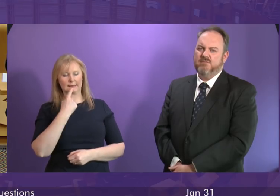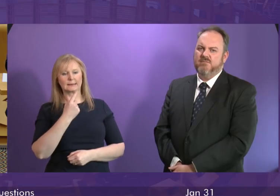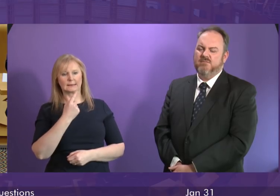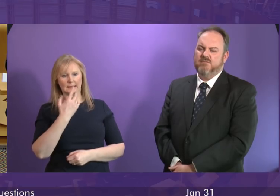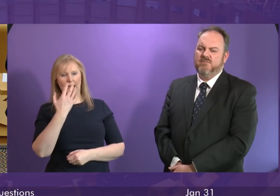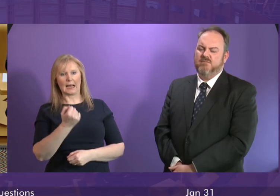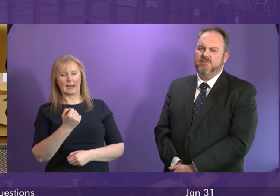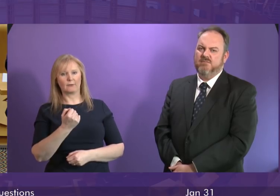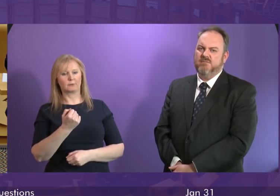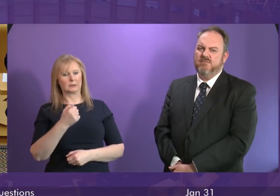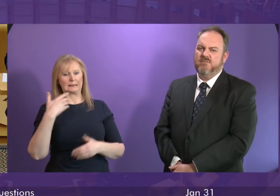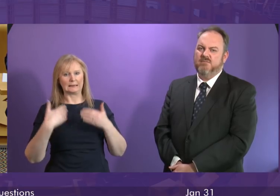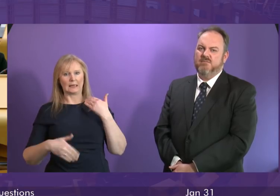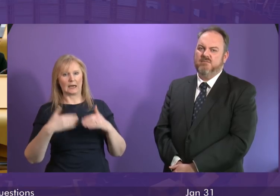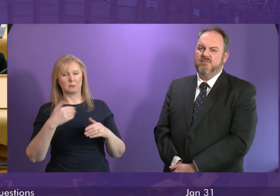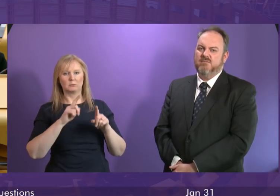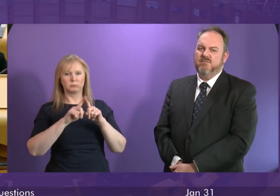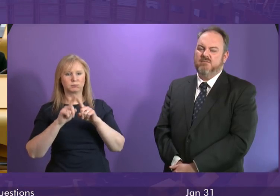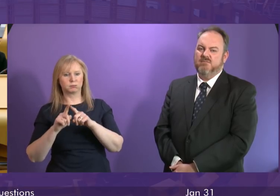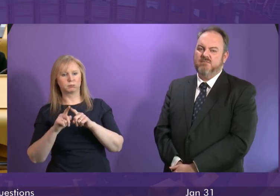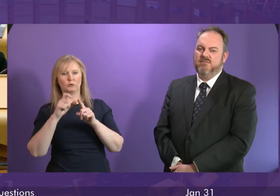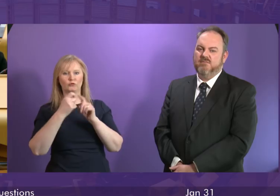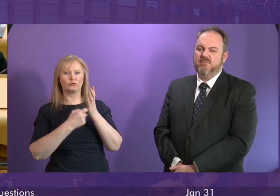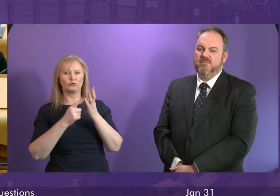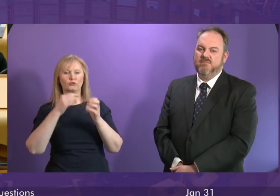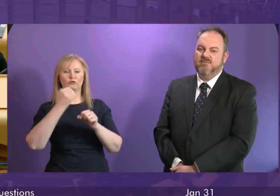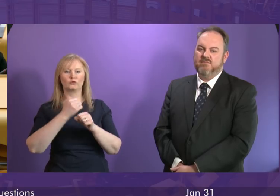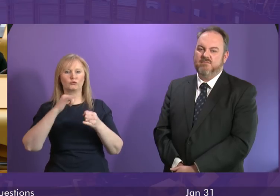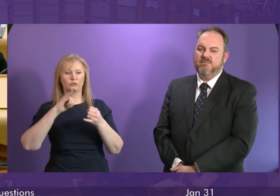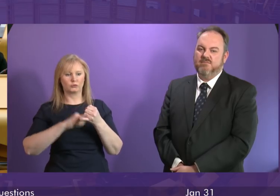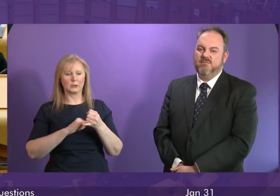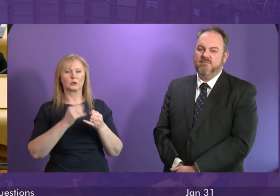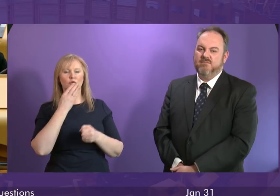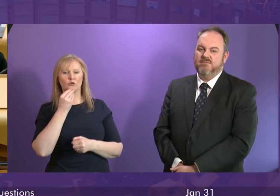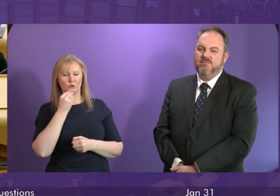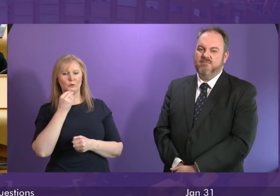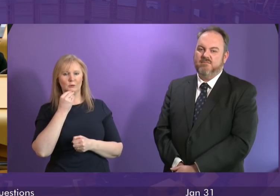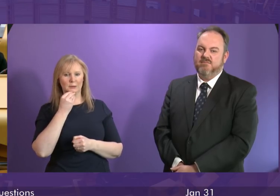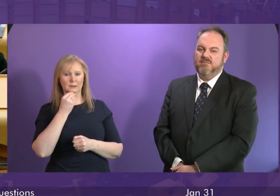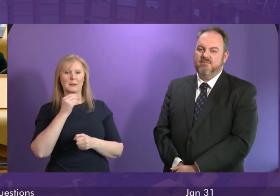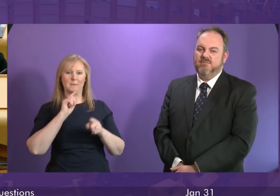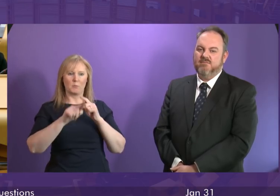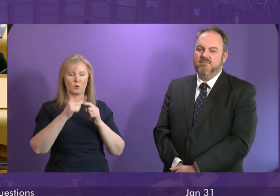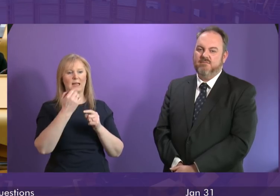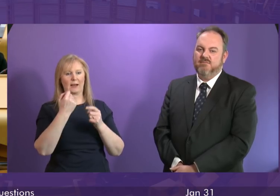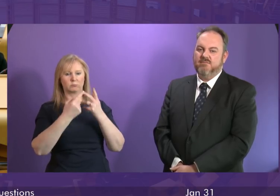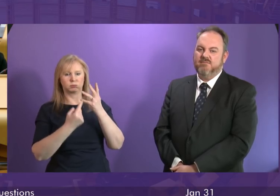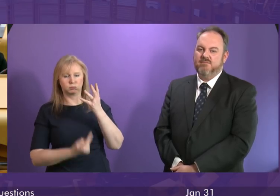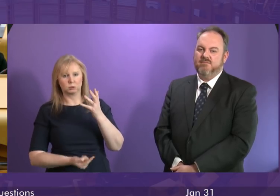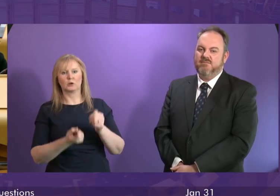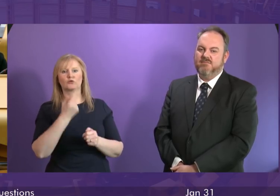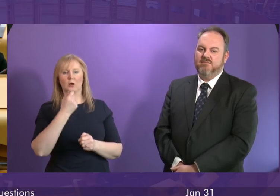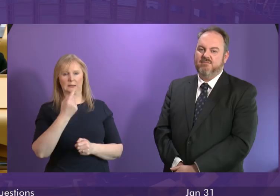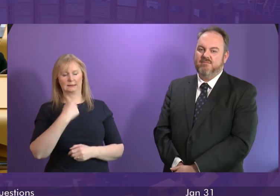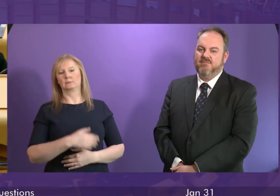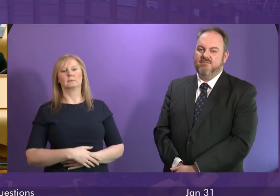harms associated with poly drug use most drug related deaths are of people who take more than one substance I can tell the